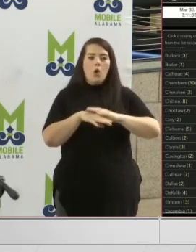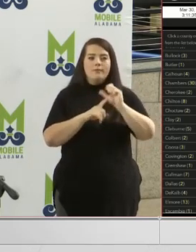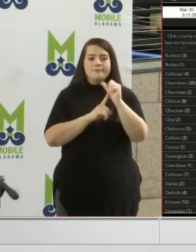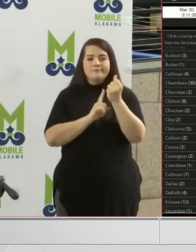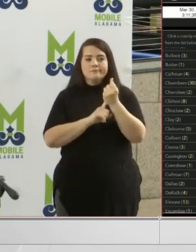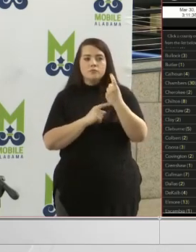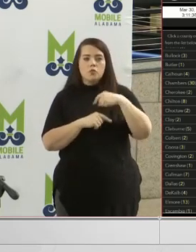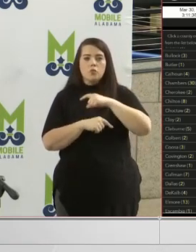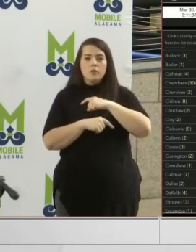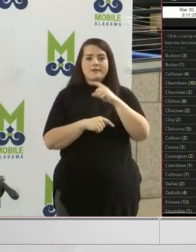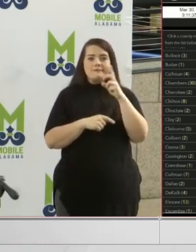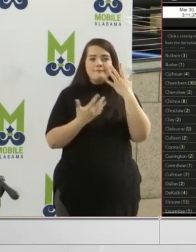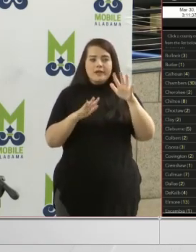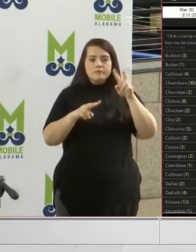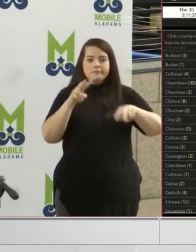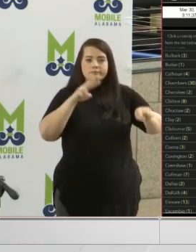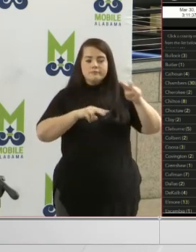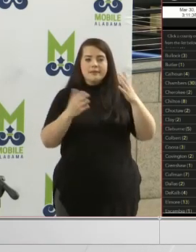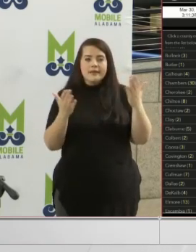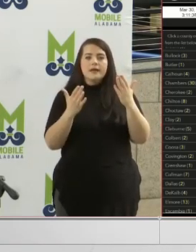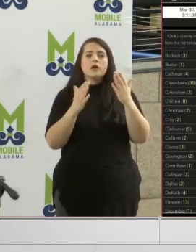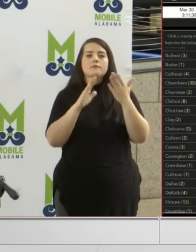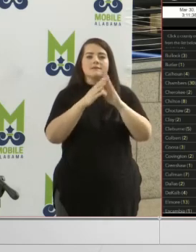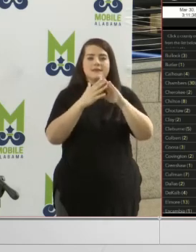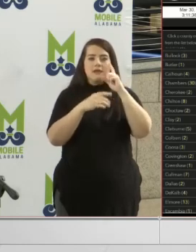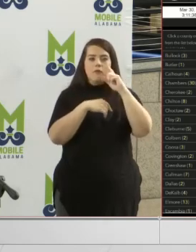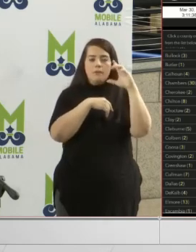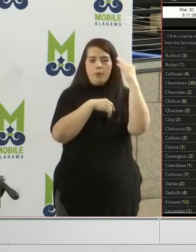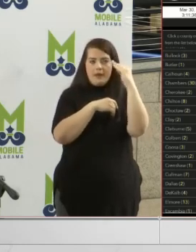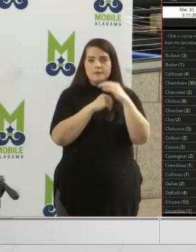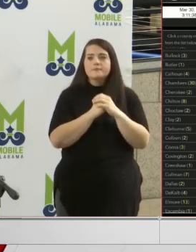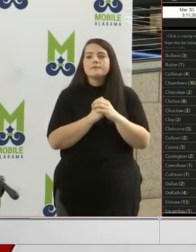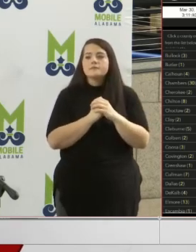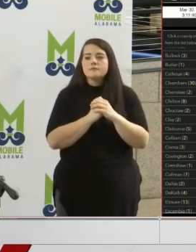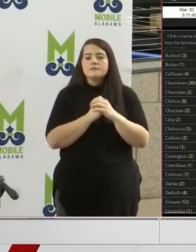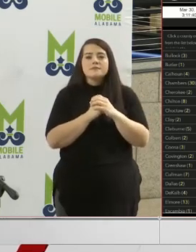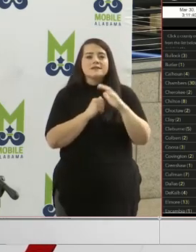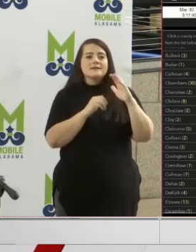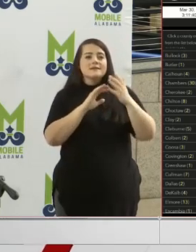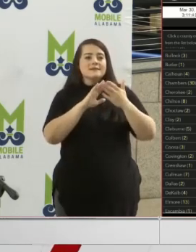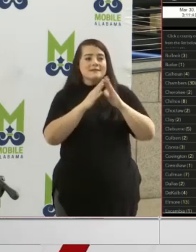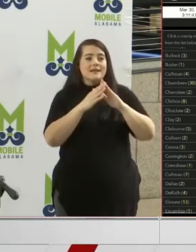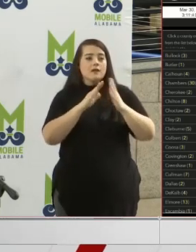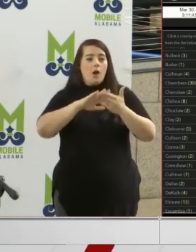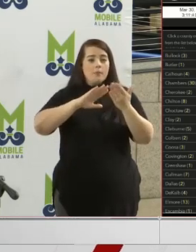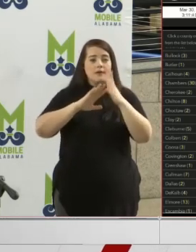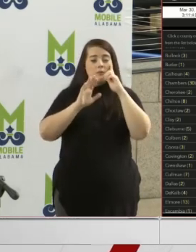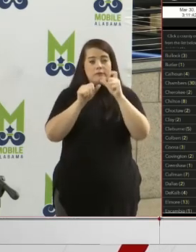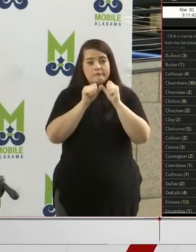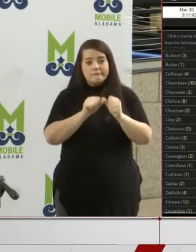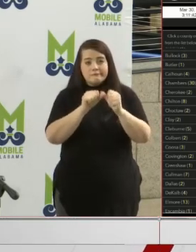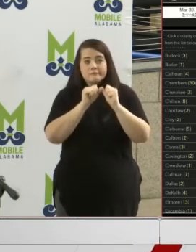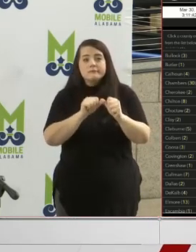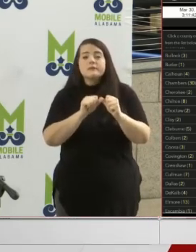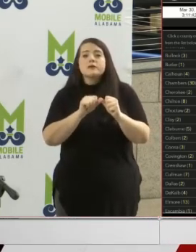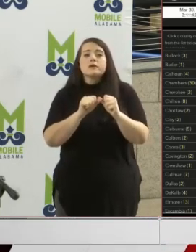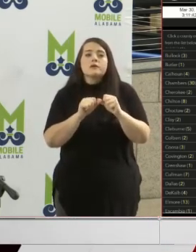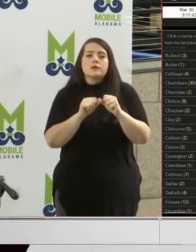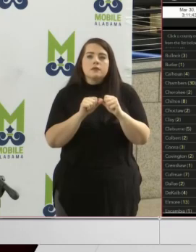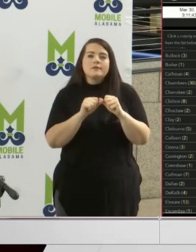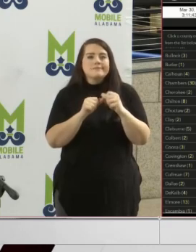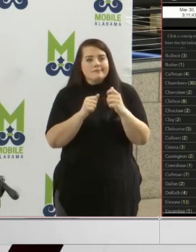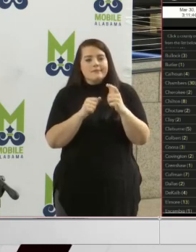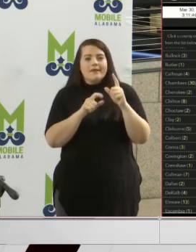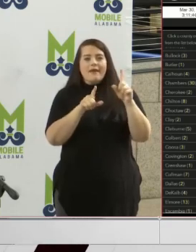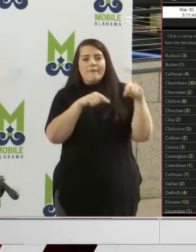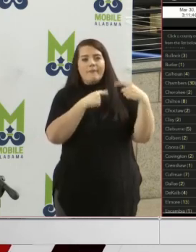that we see occurring here in the city of Mobile. Our city operations will continue as they, well,